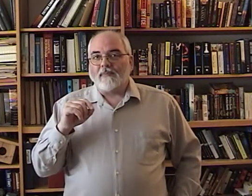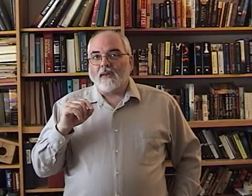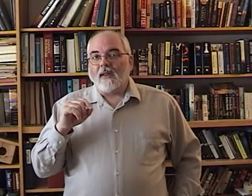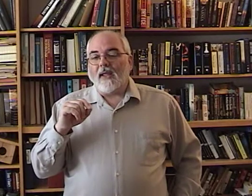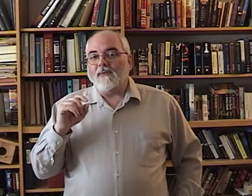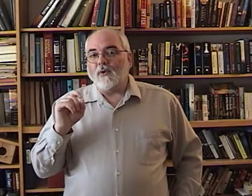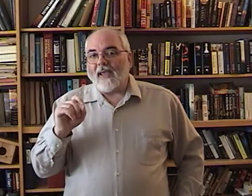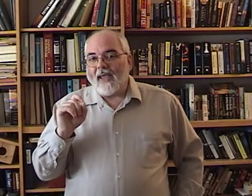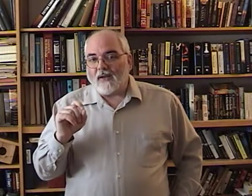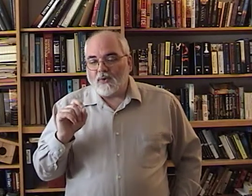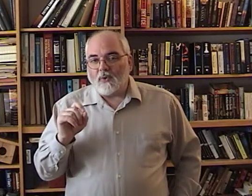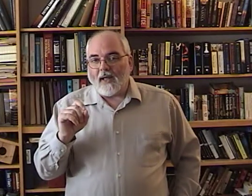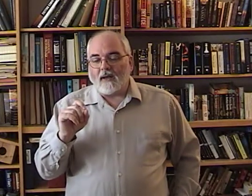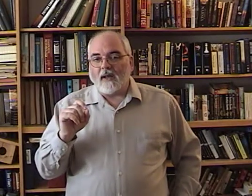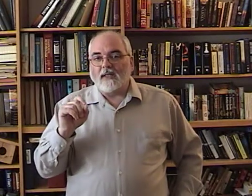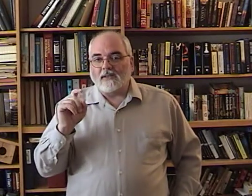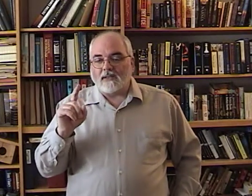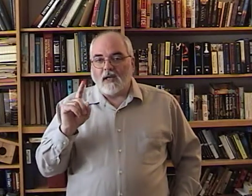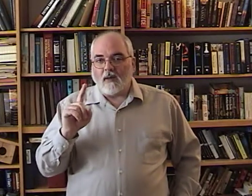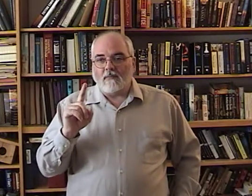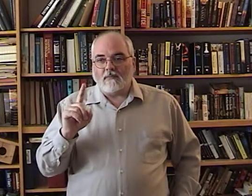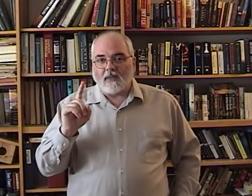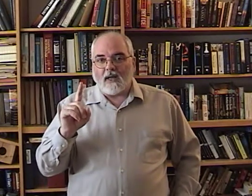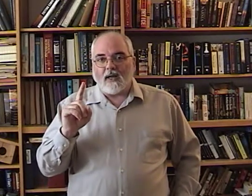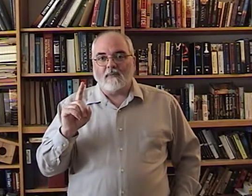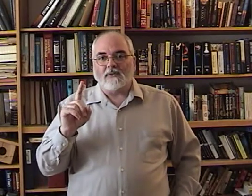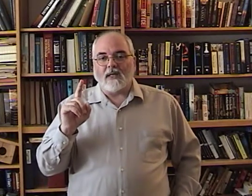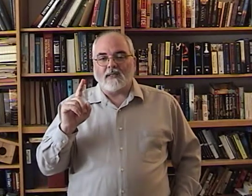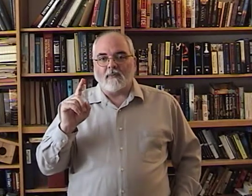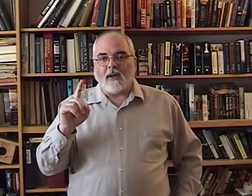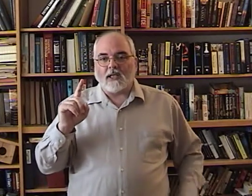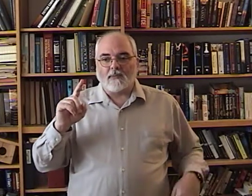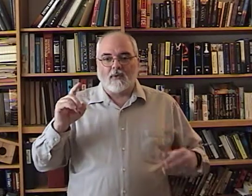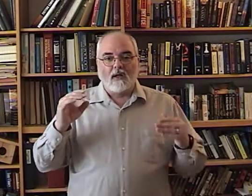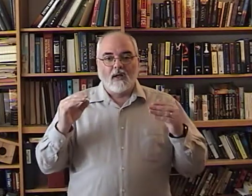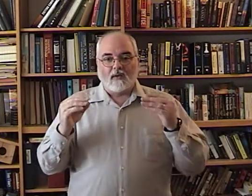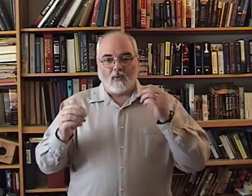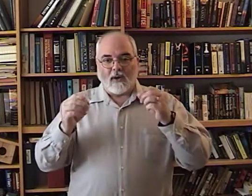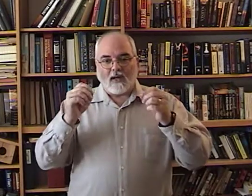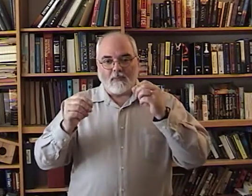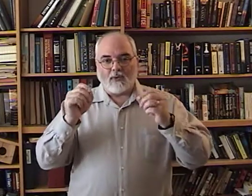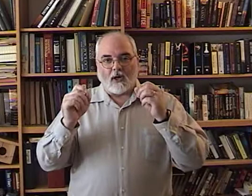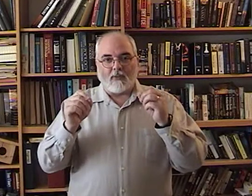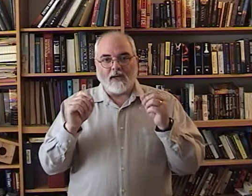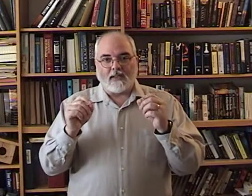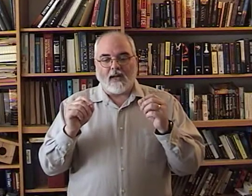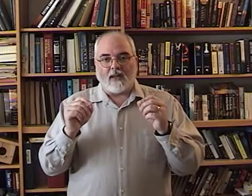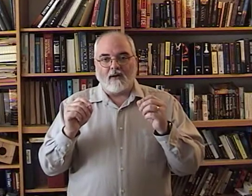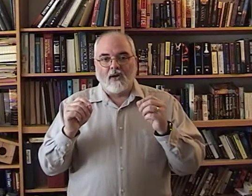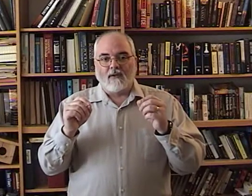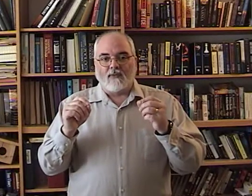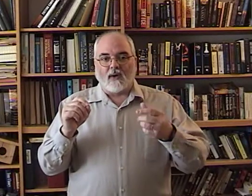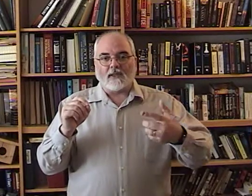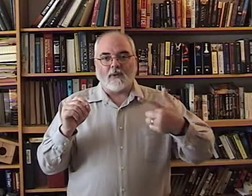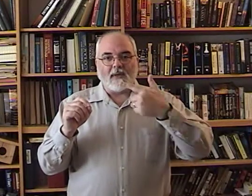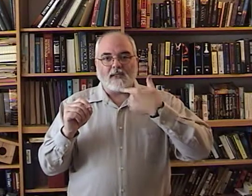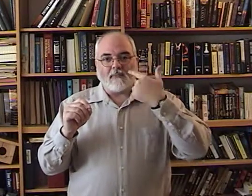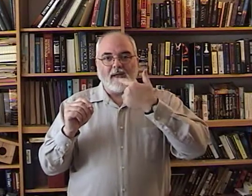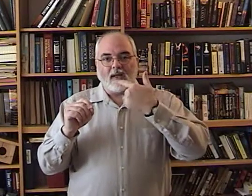If you can't do that, and sometimes it's impossible, the way God put our brains together, for us to be speaking